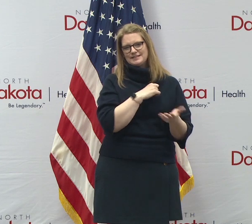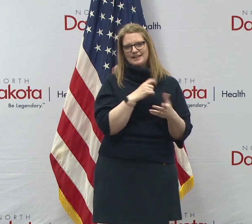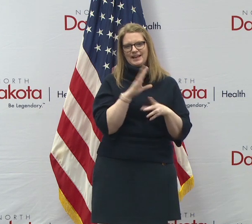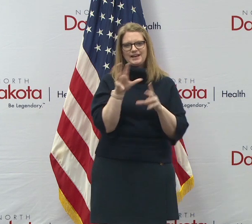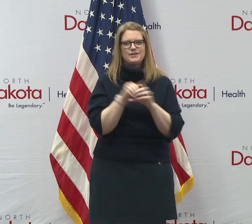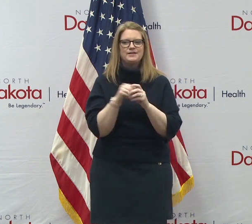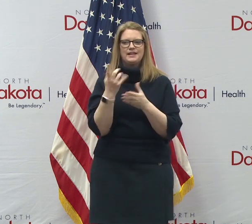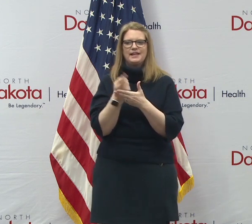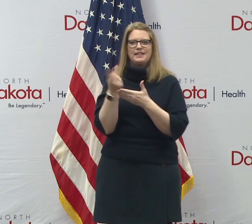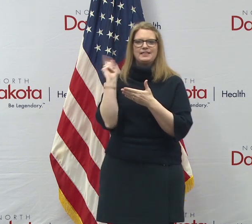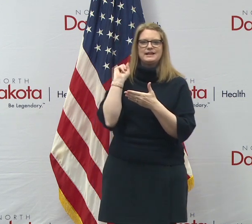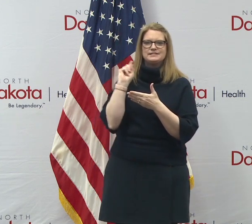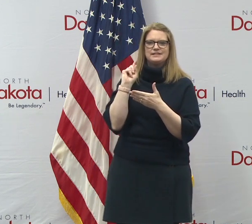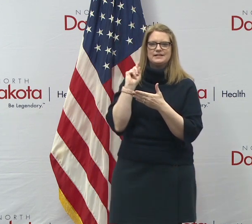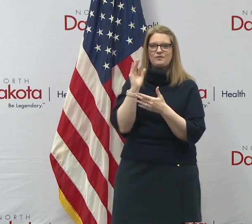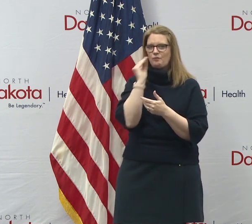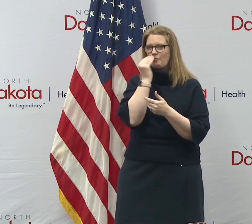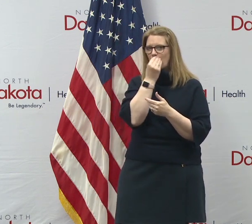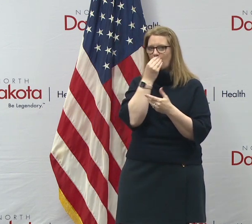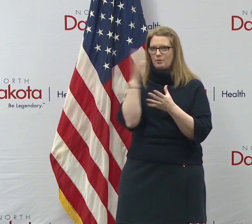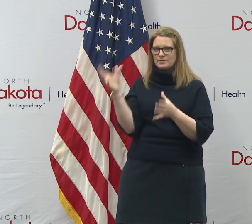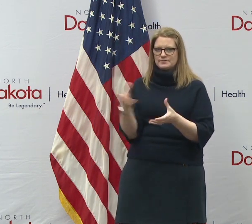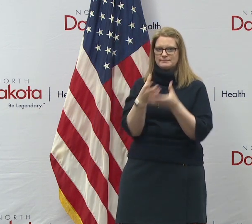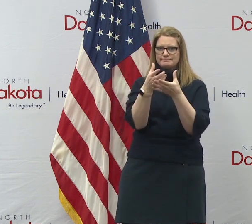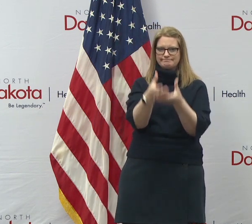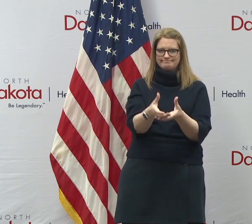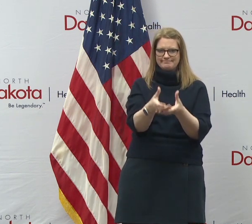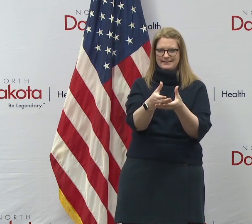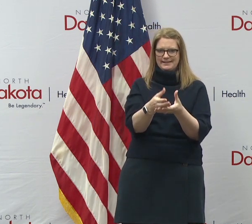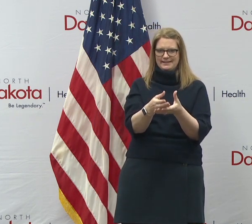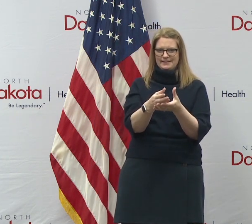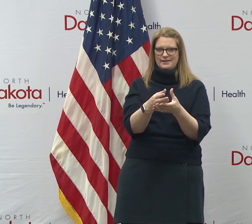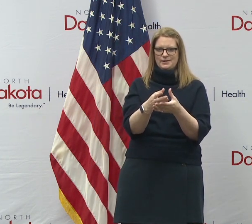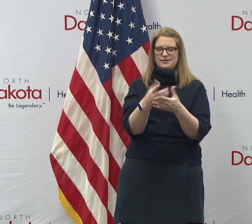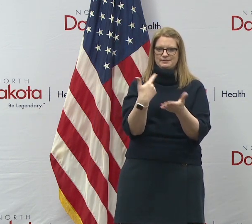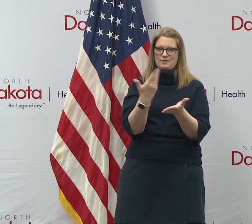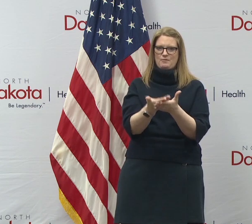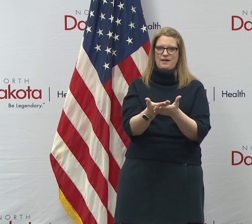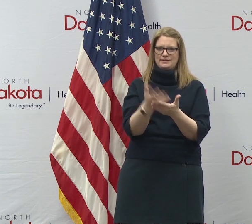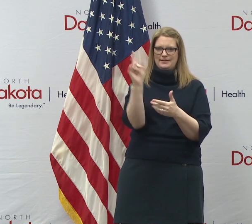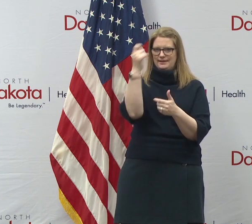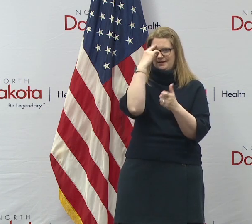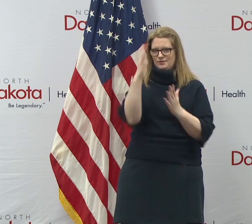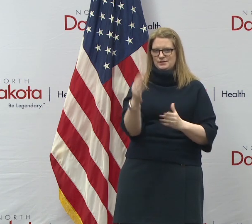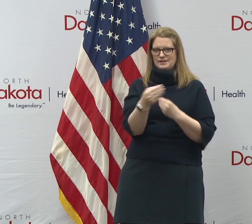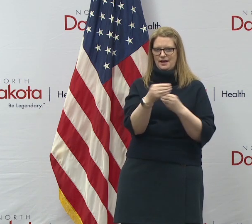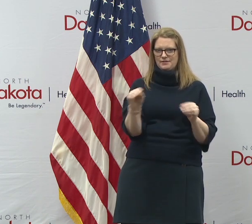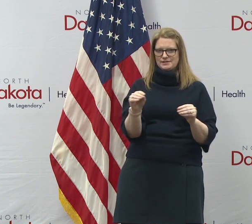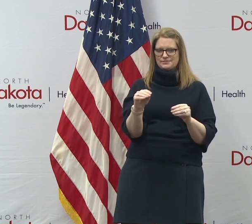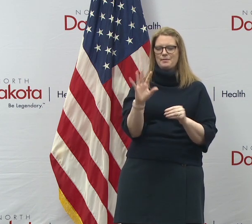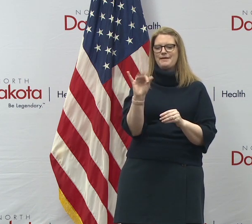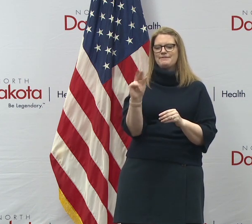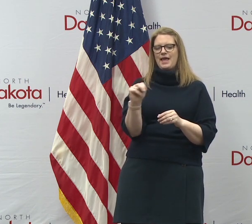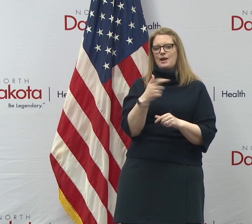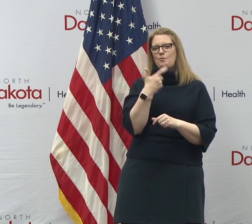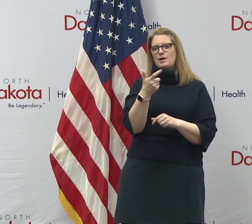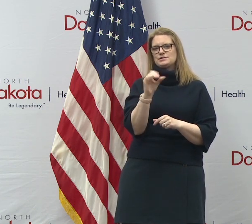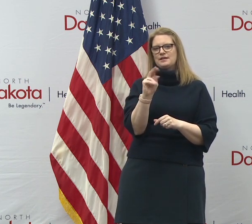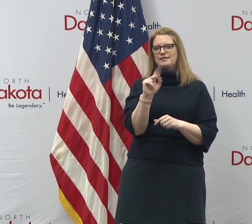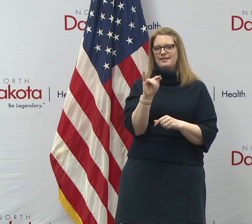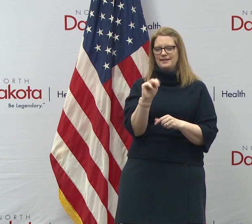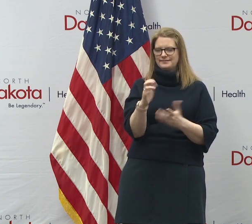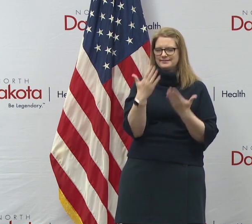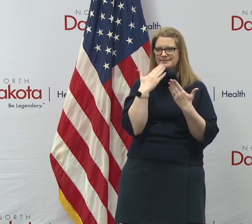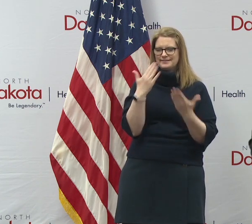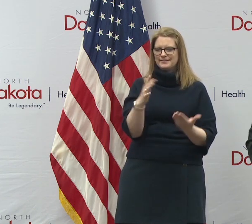week, uh, a bouquet of flowers ended up in our office and they were for Lindsay, uh, from one of her fans, uh, watching online. So thank you,